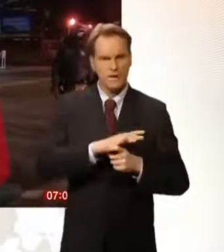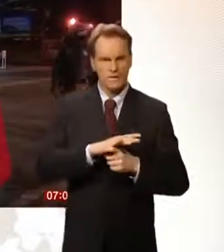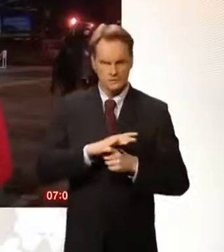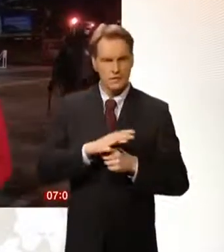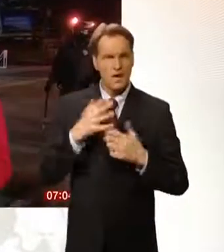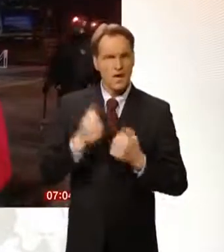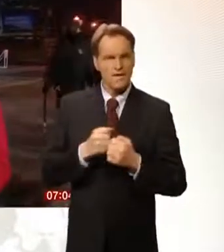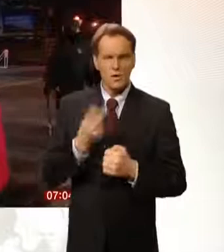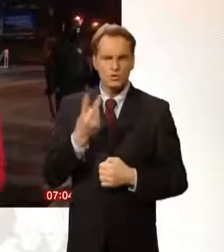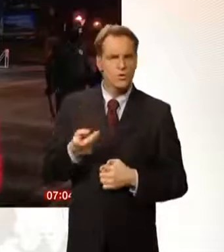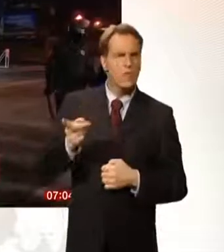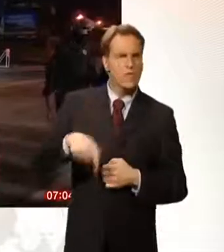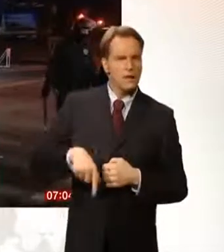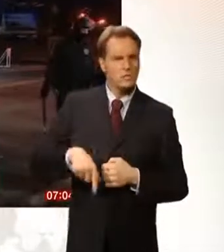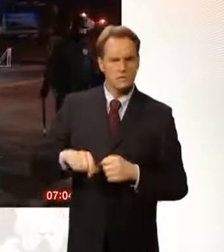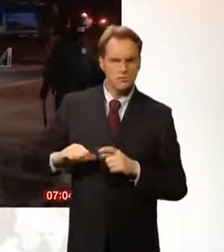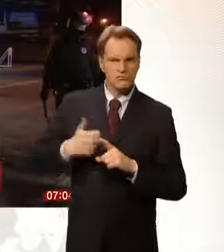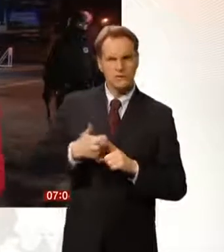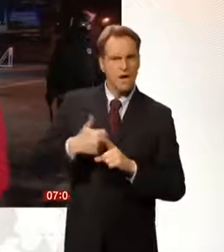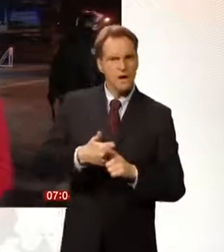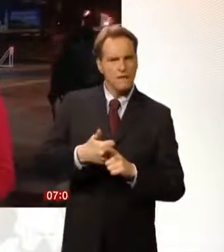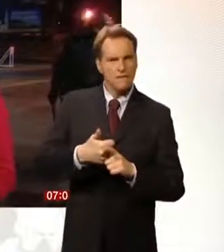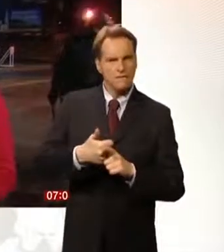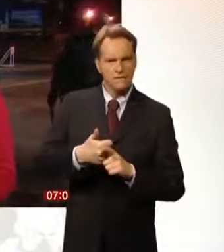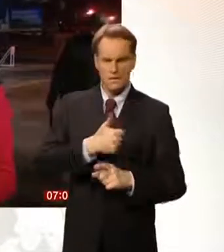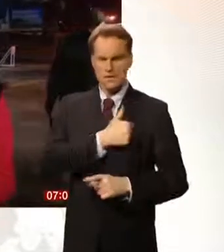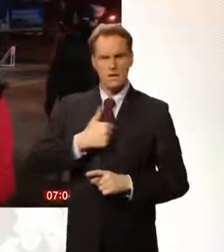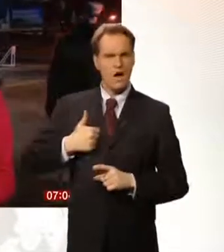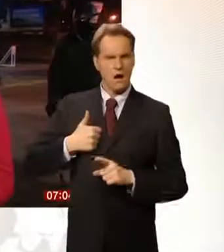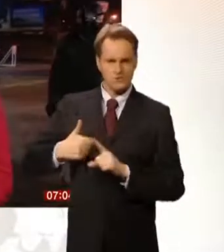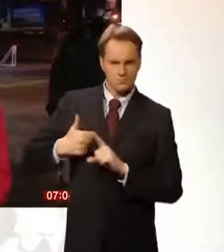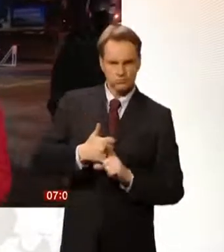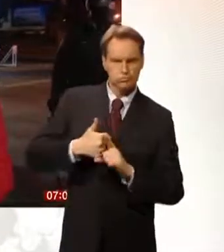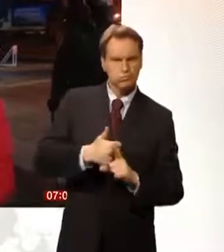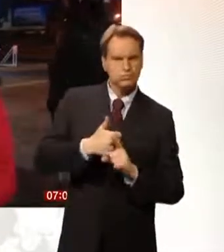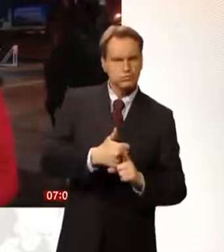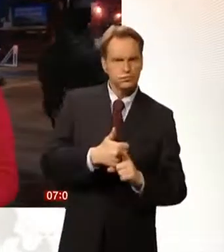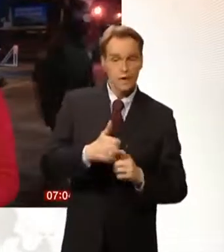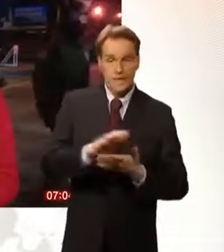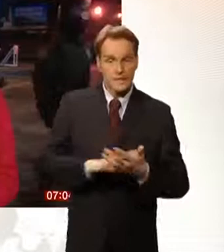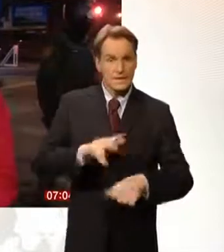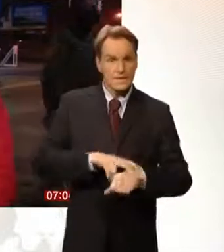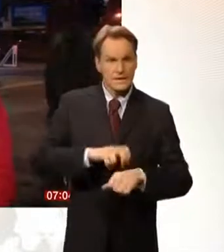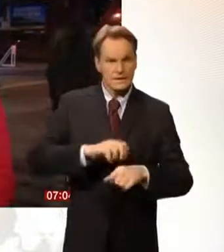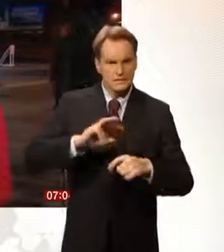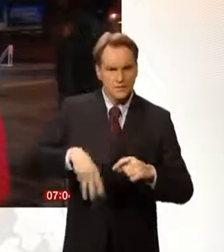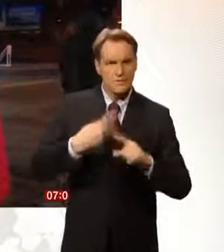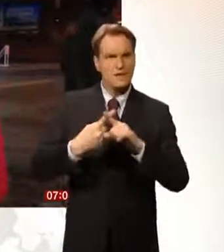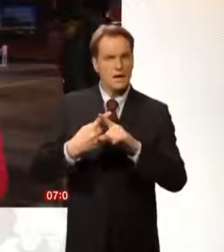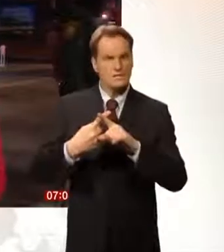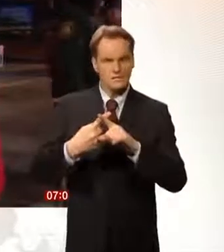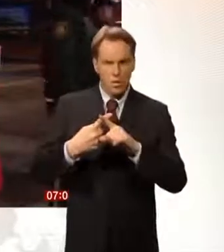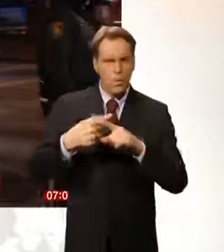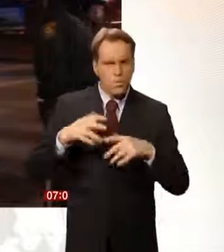members of America's reserve force, the National Guard here tonight. So tripling the numbers who were on call last night.